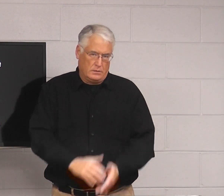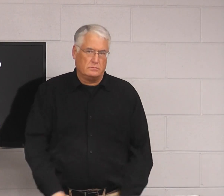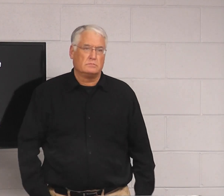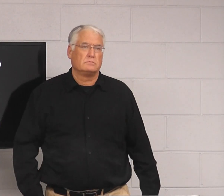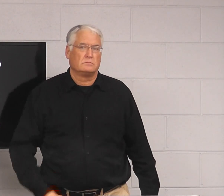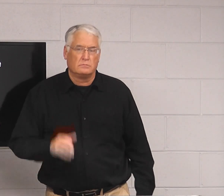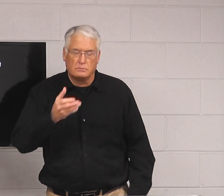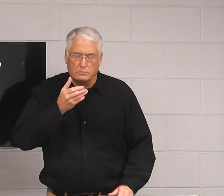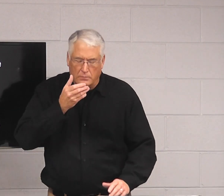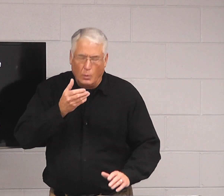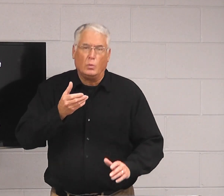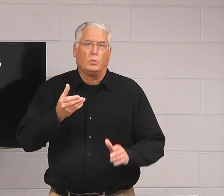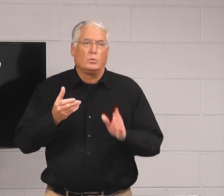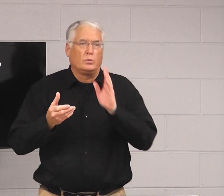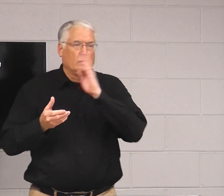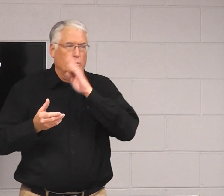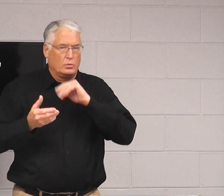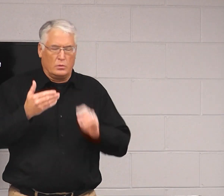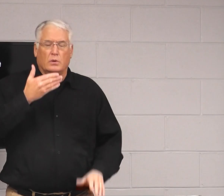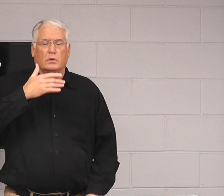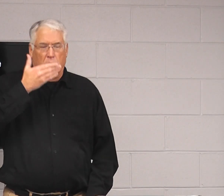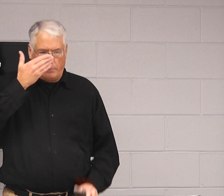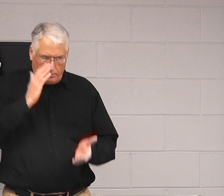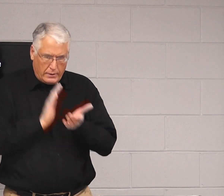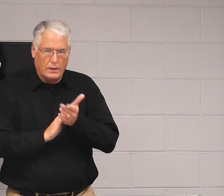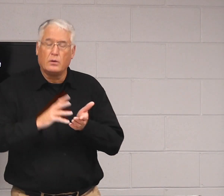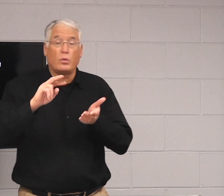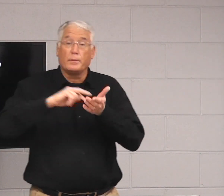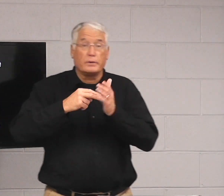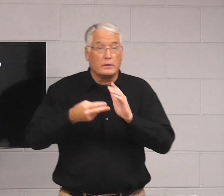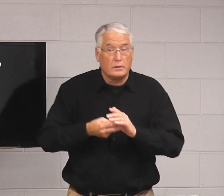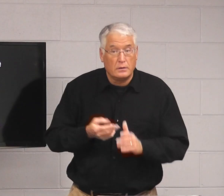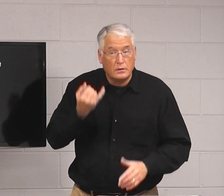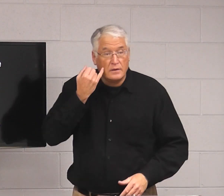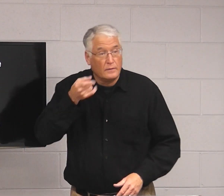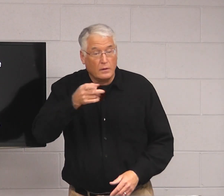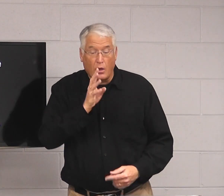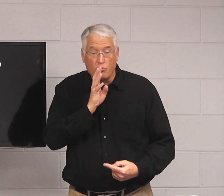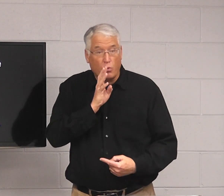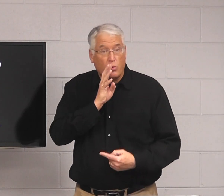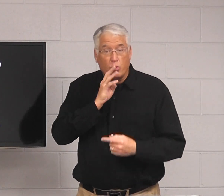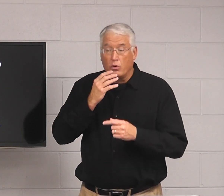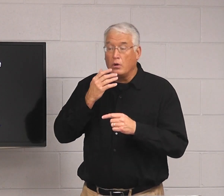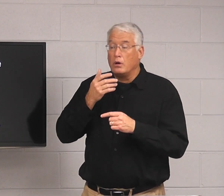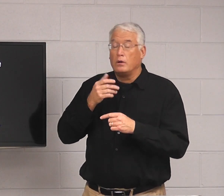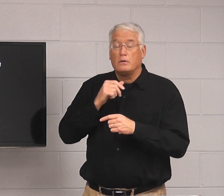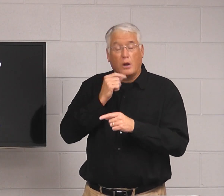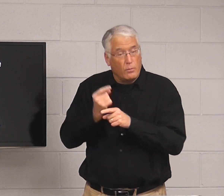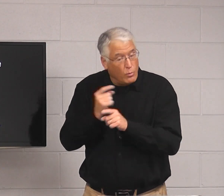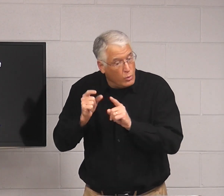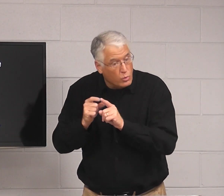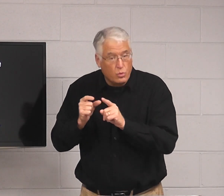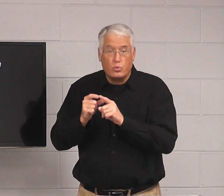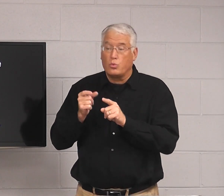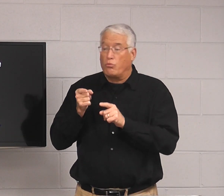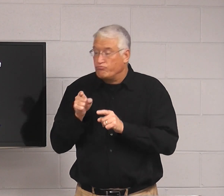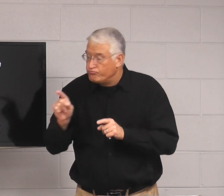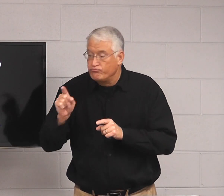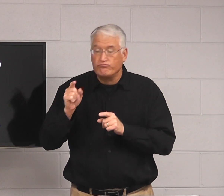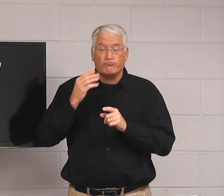And, it smells bad. Will you smell that apple? Whew! It smells bad. What does that mean? If you speak inappropriate words